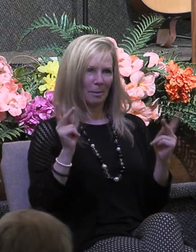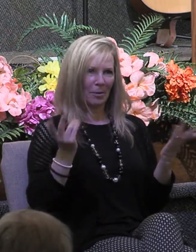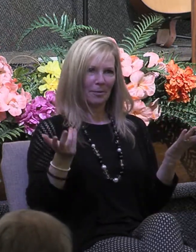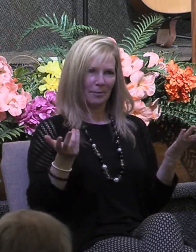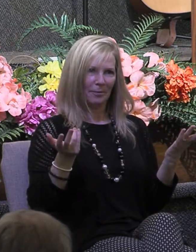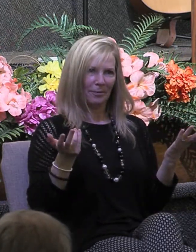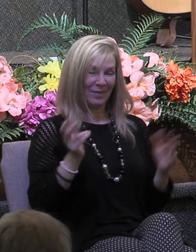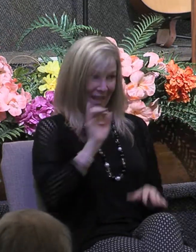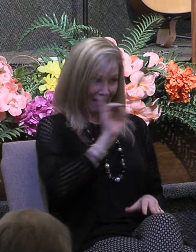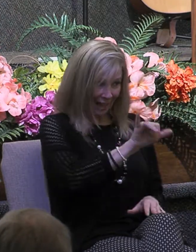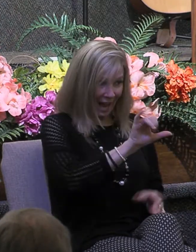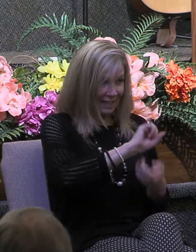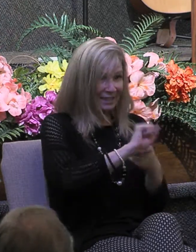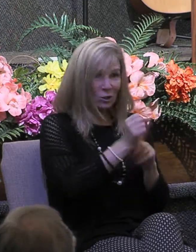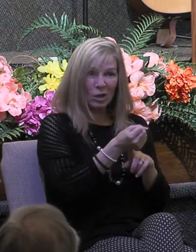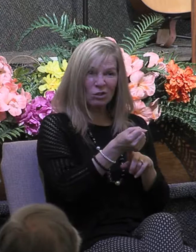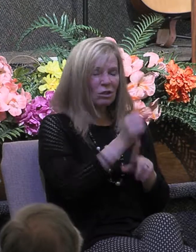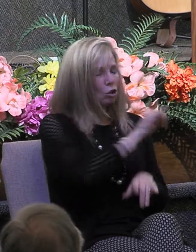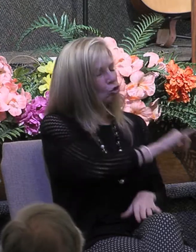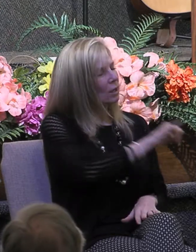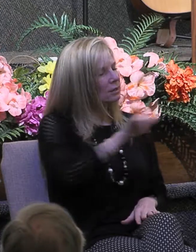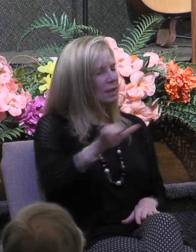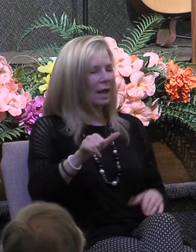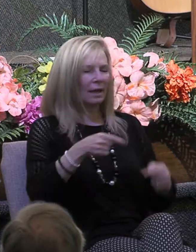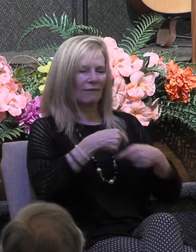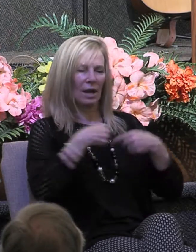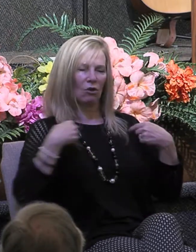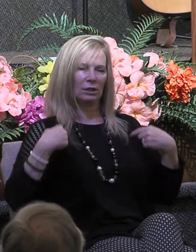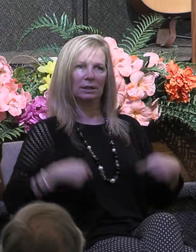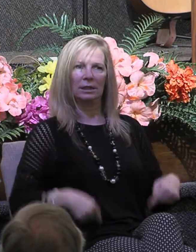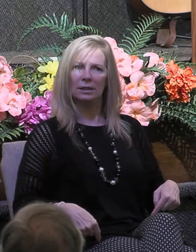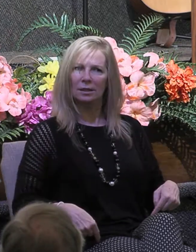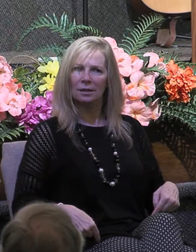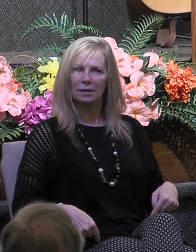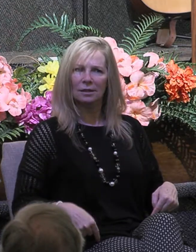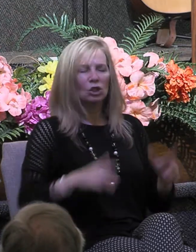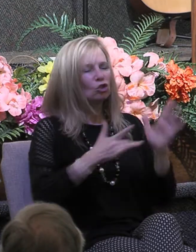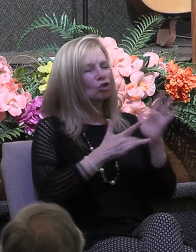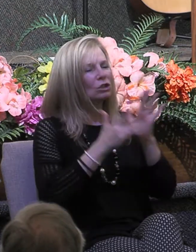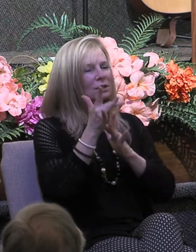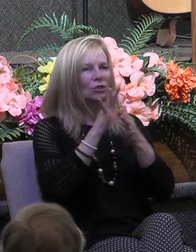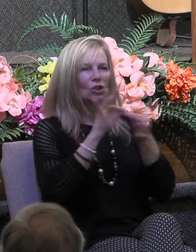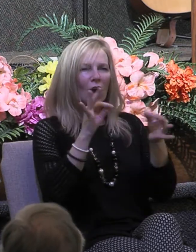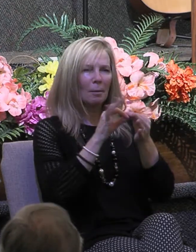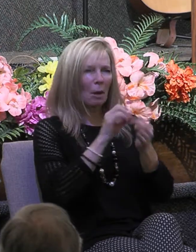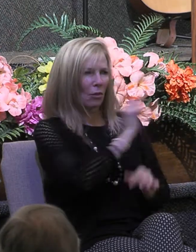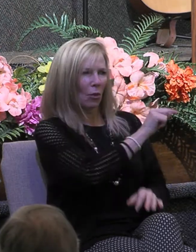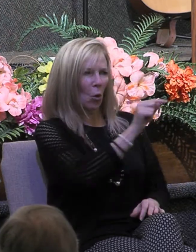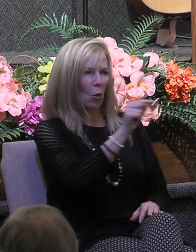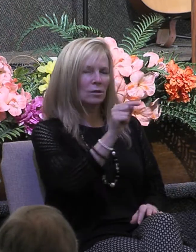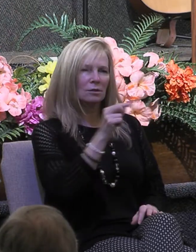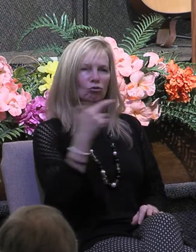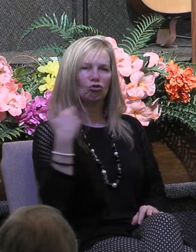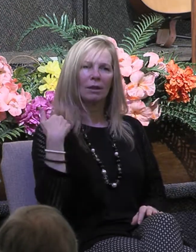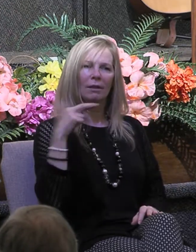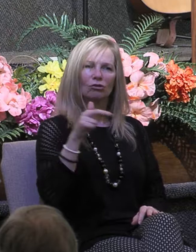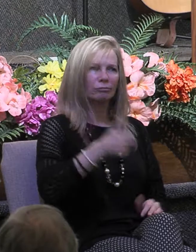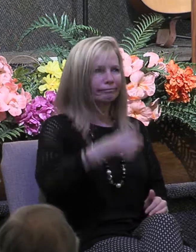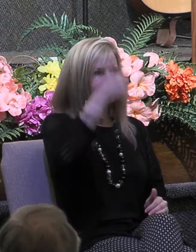that sense they were just like the Pharisees who Jesus spoke of in Matthew chapter 6 verse 1 he